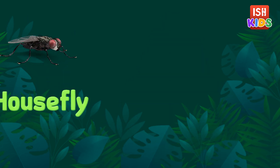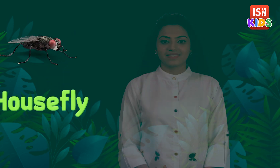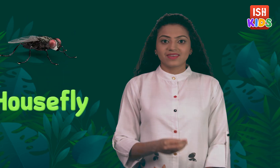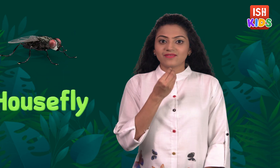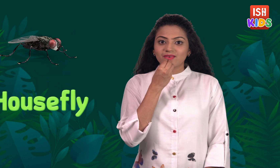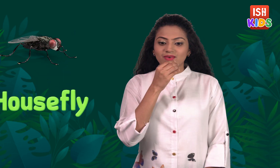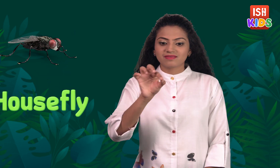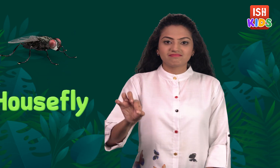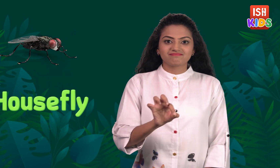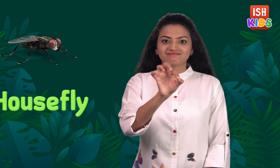Housefly